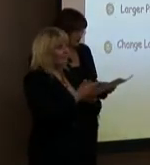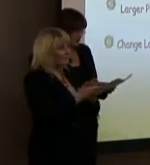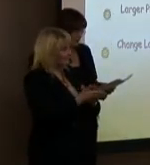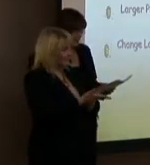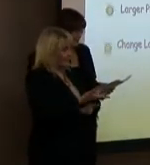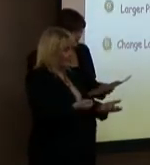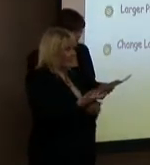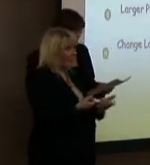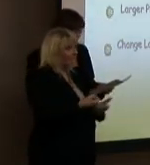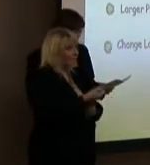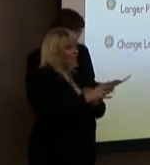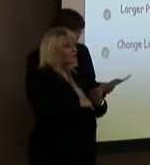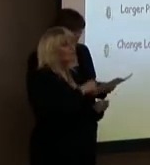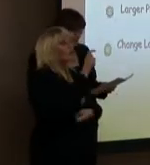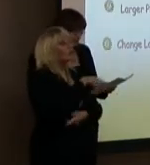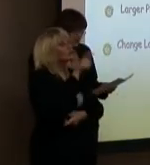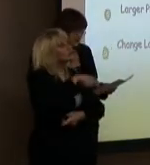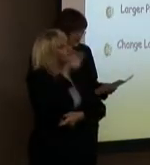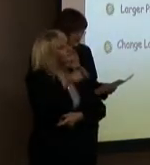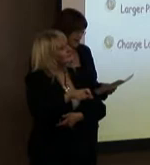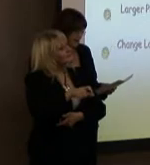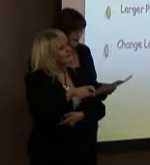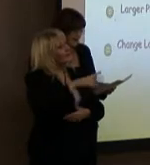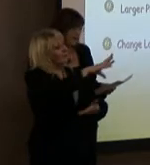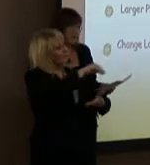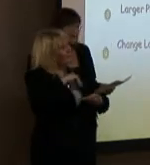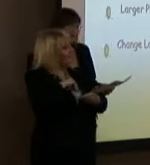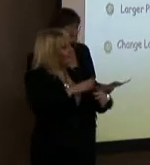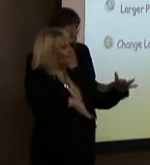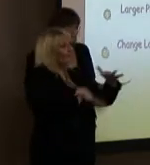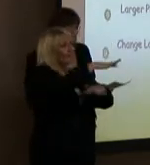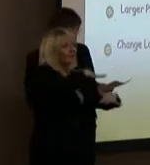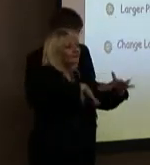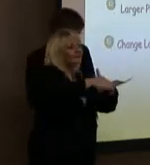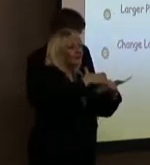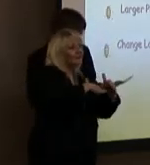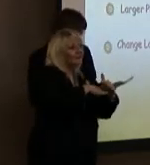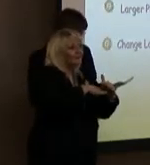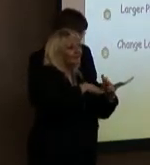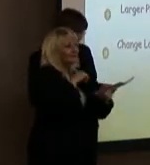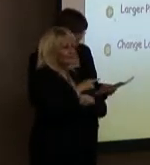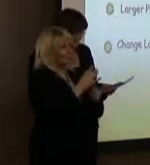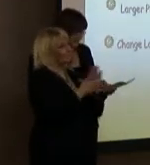from customers who pay for the landscape construction service, making the process sustainable.